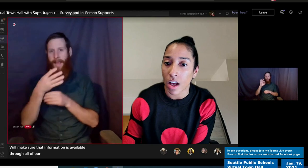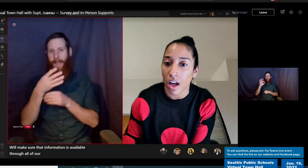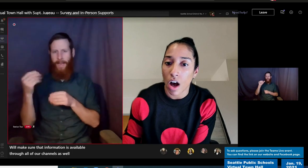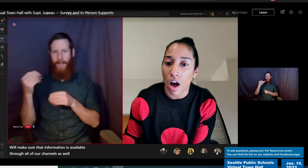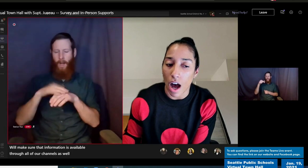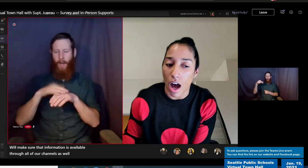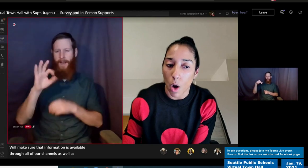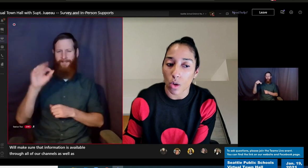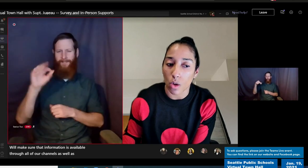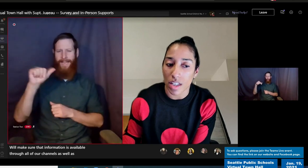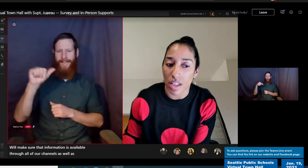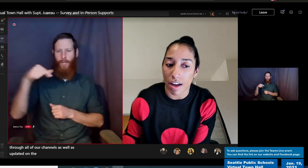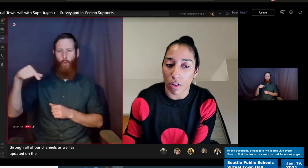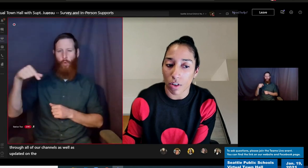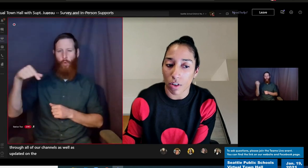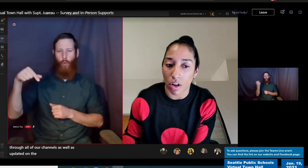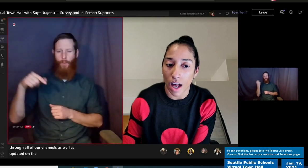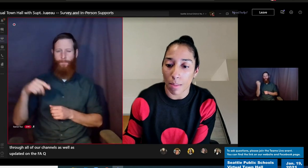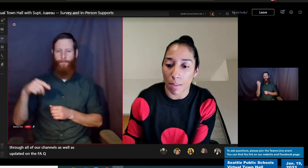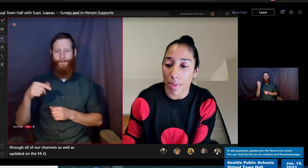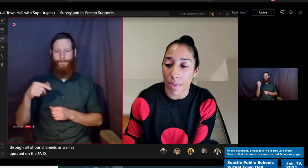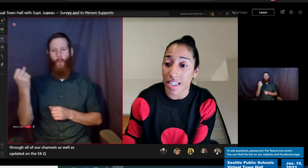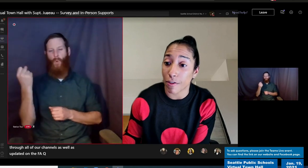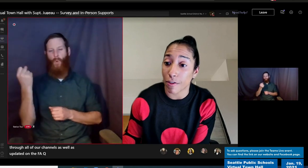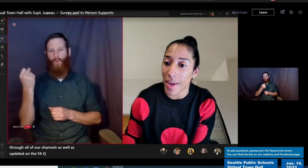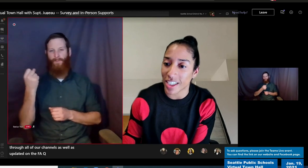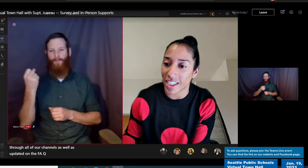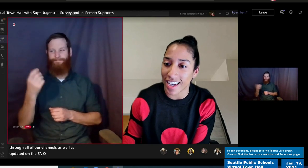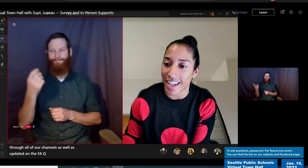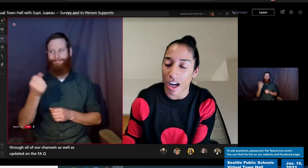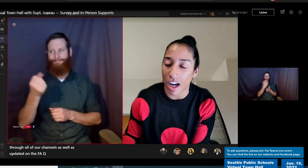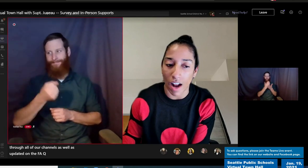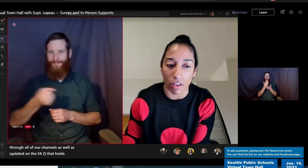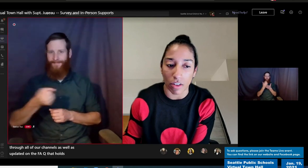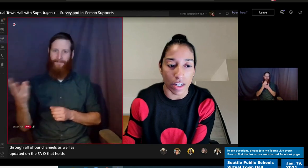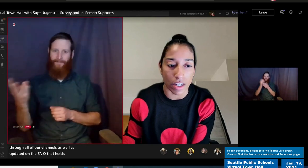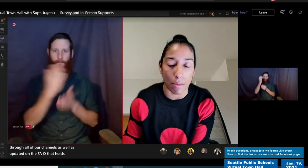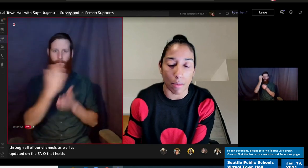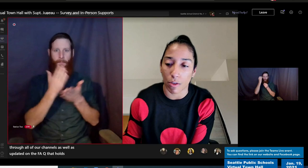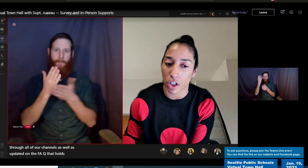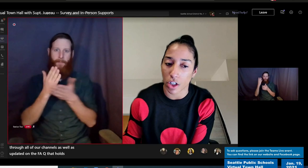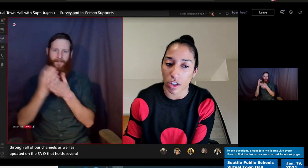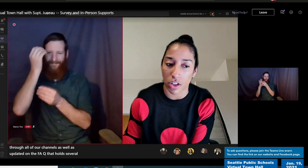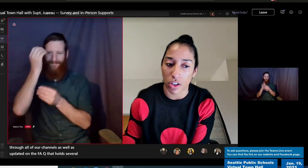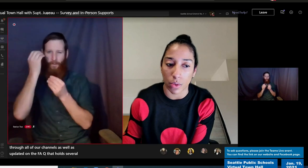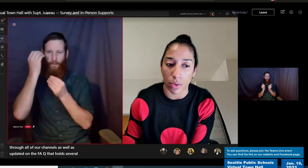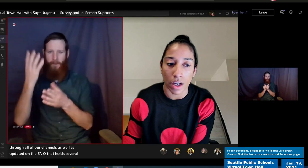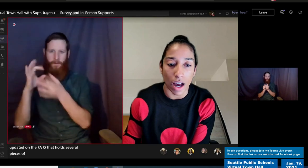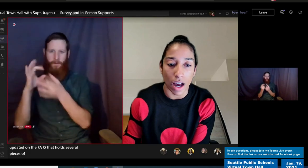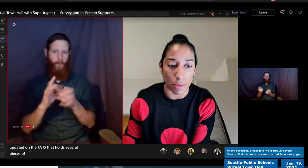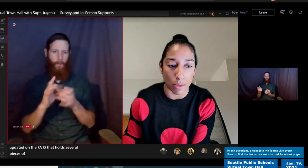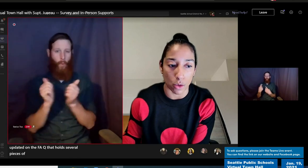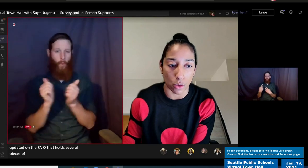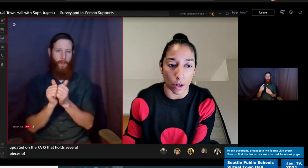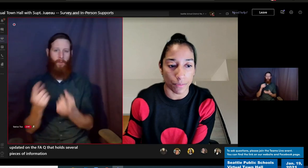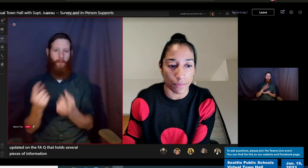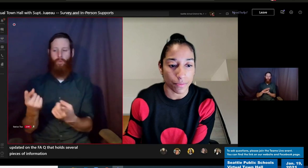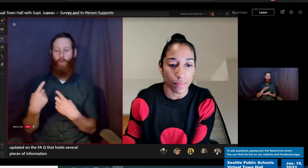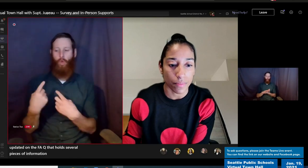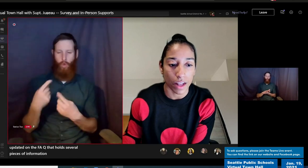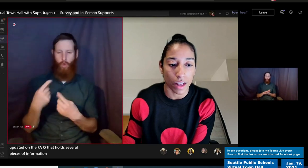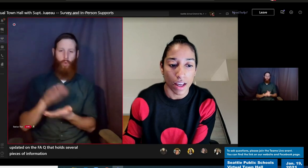holds several pieces of information around the return to school.